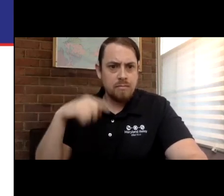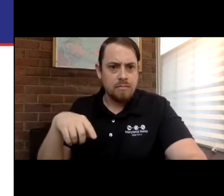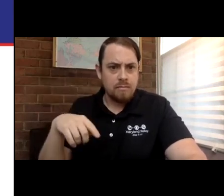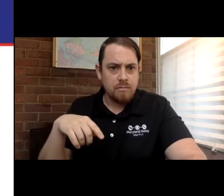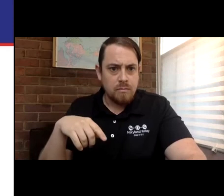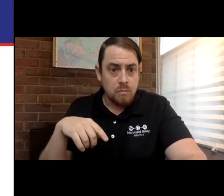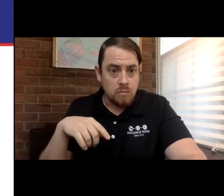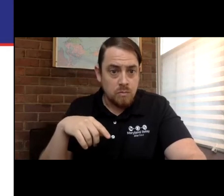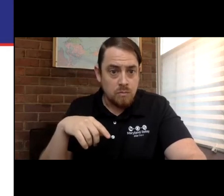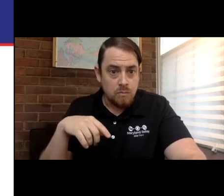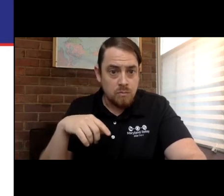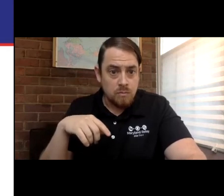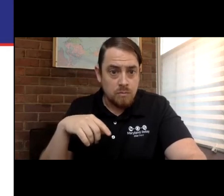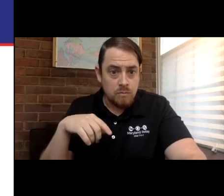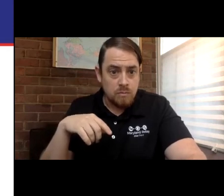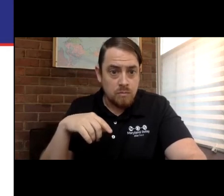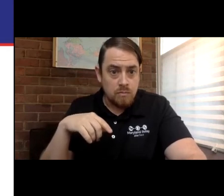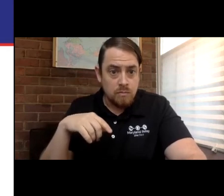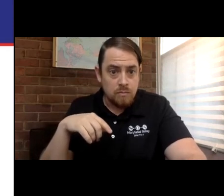All right, so to get us started.